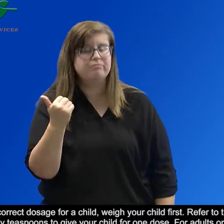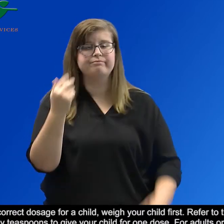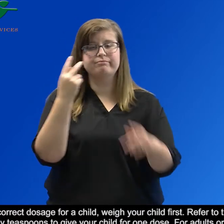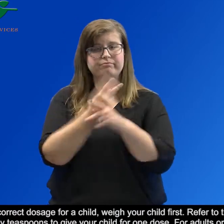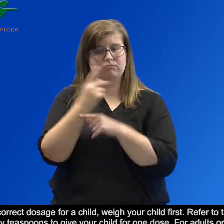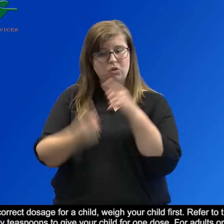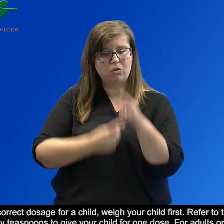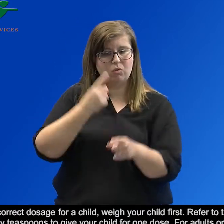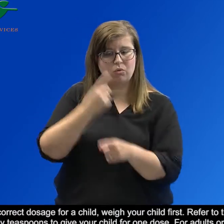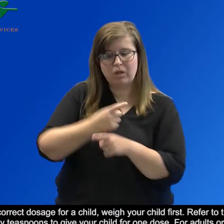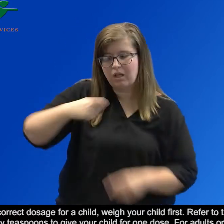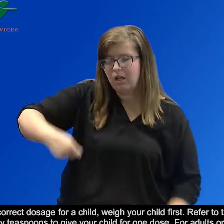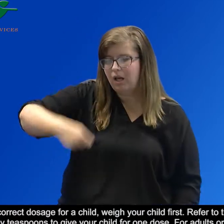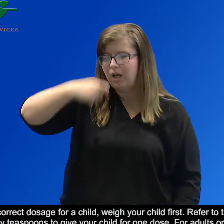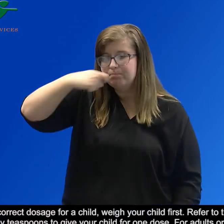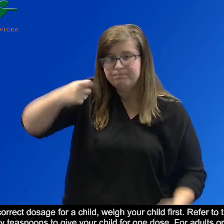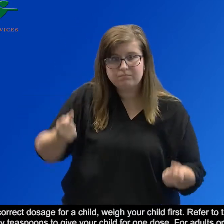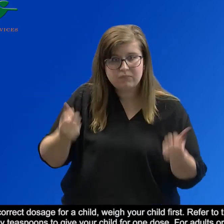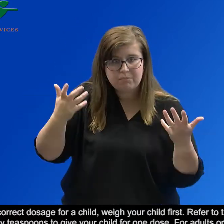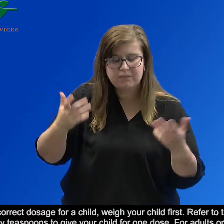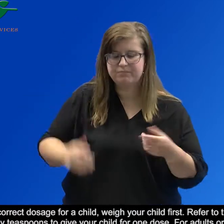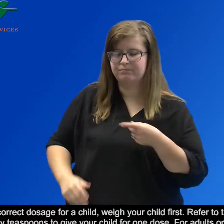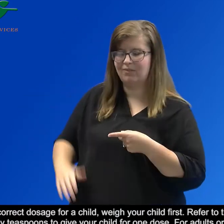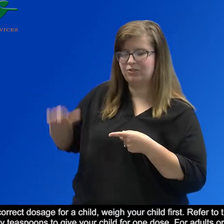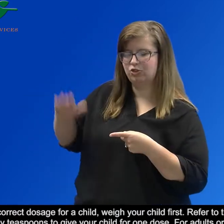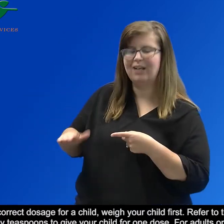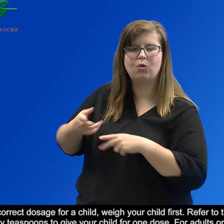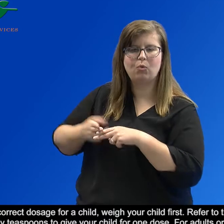determine the correct dosage for a child, weigh your child first.